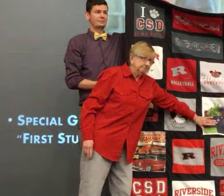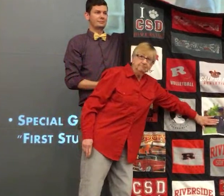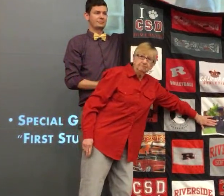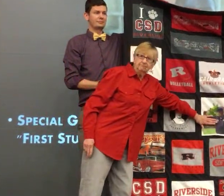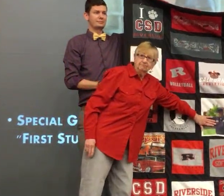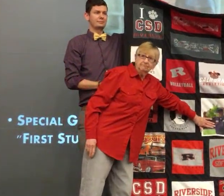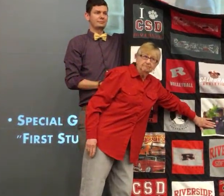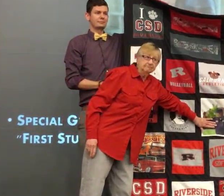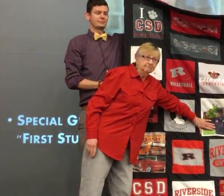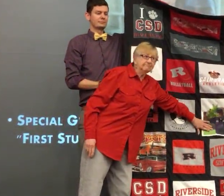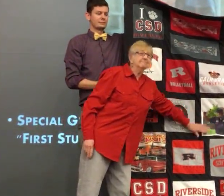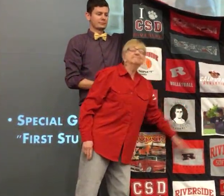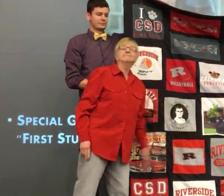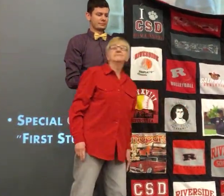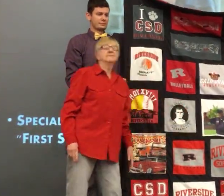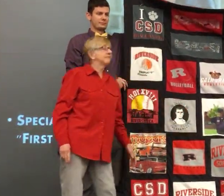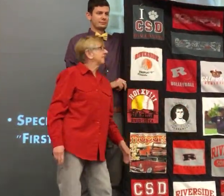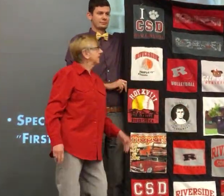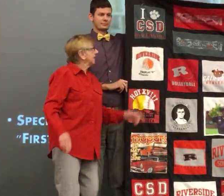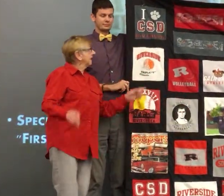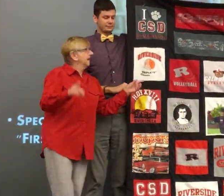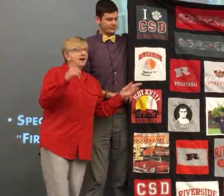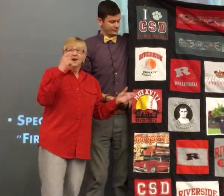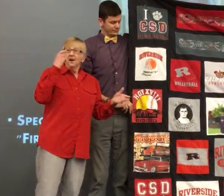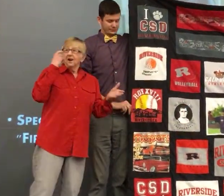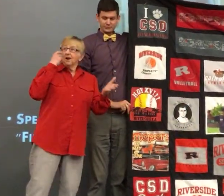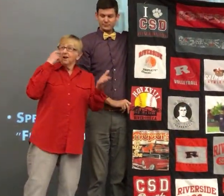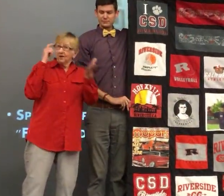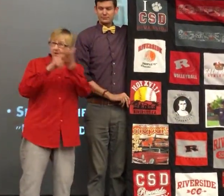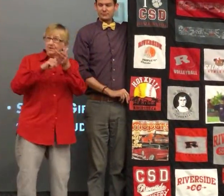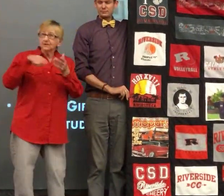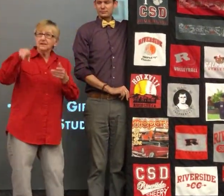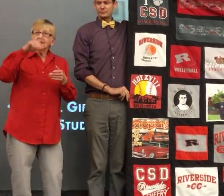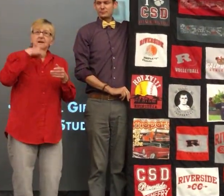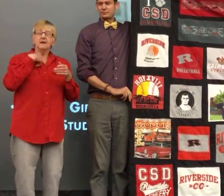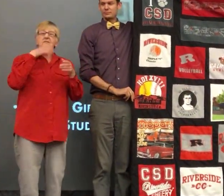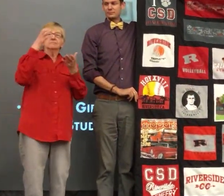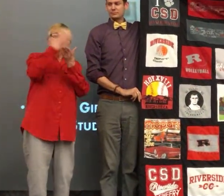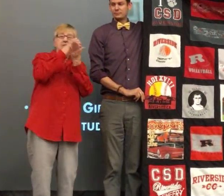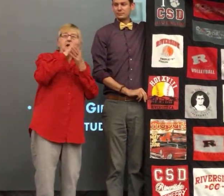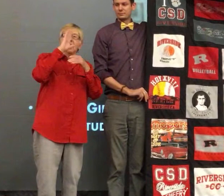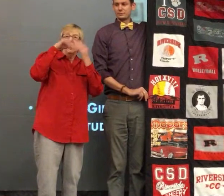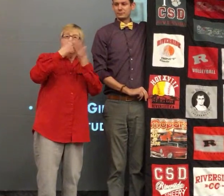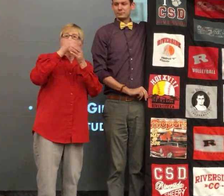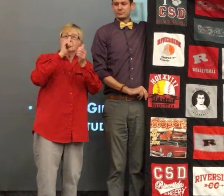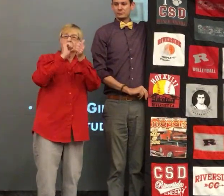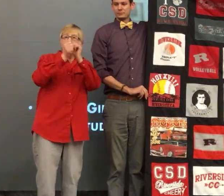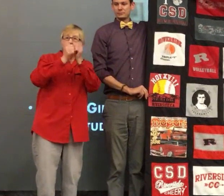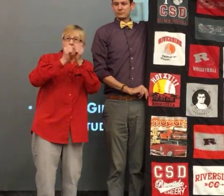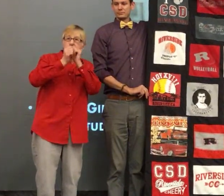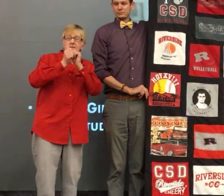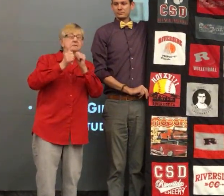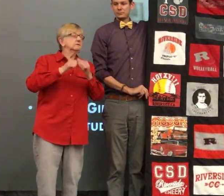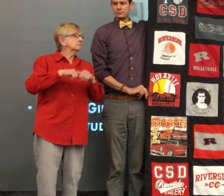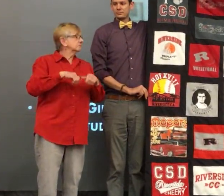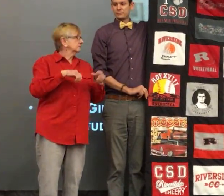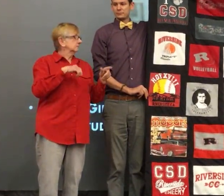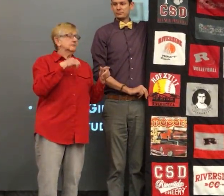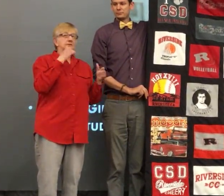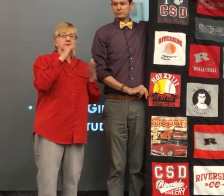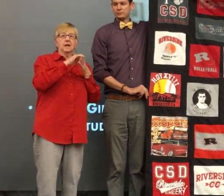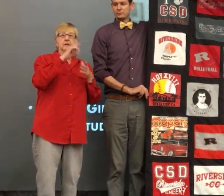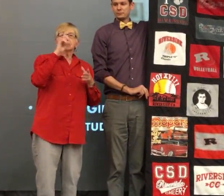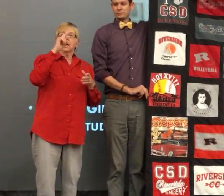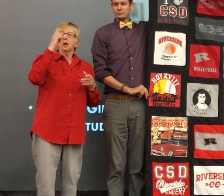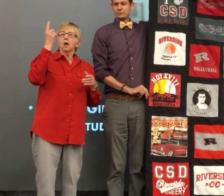There's a picture of Dawn here in the center printed on fabric. I gathered all of the